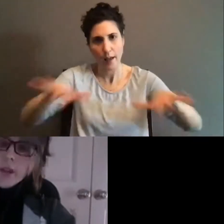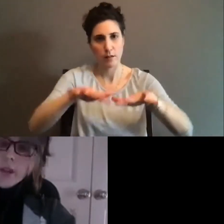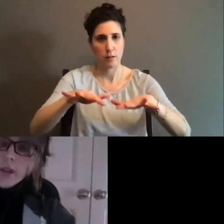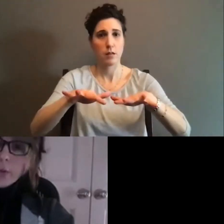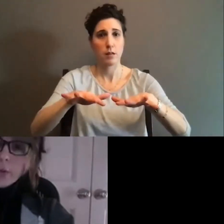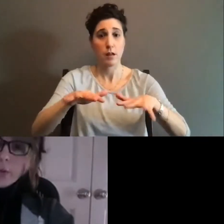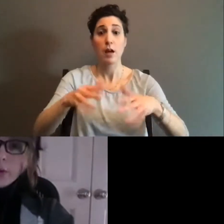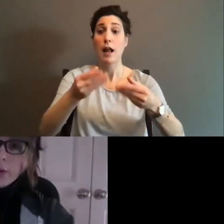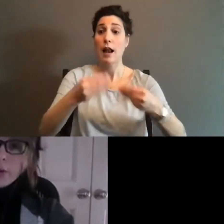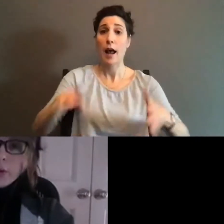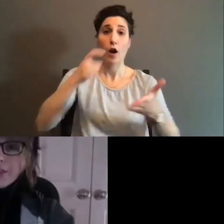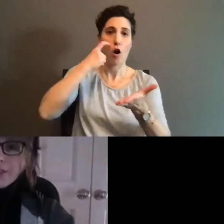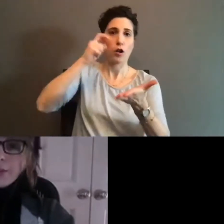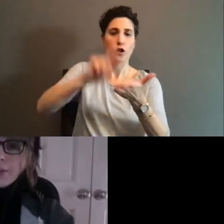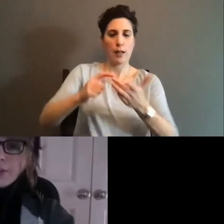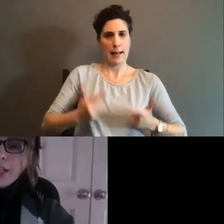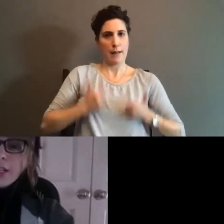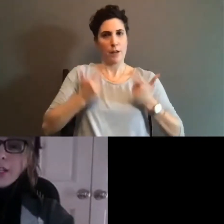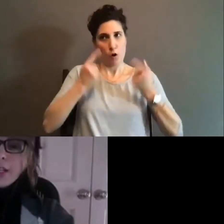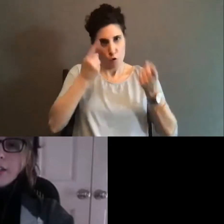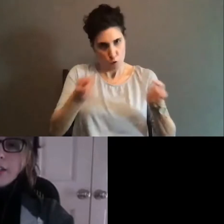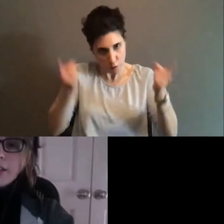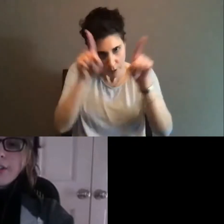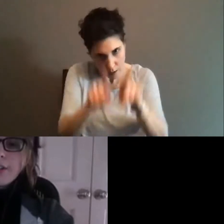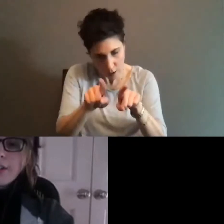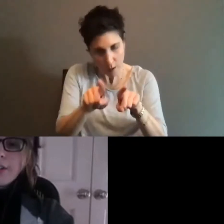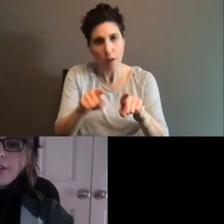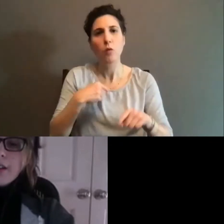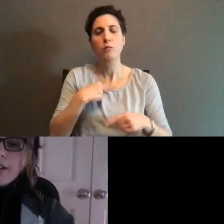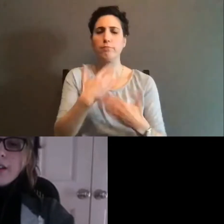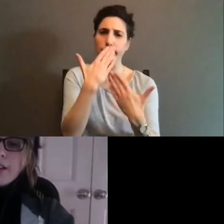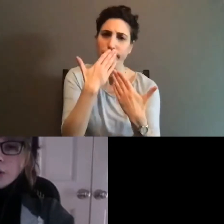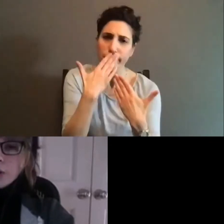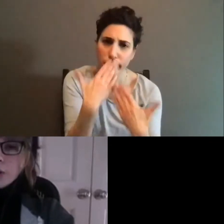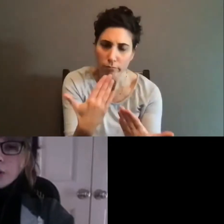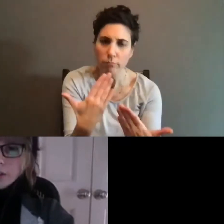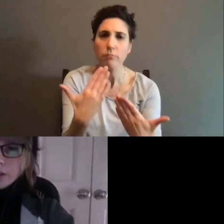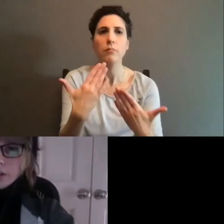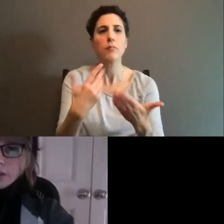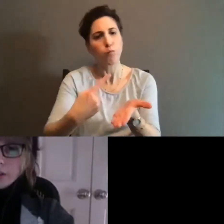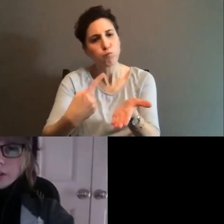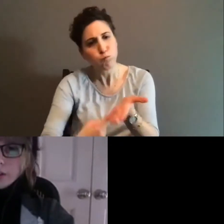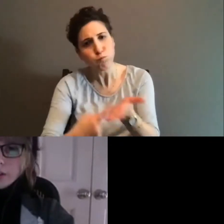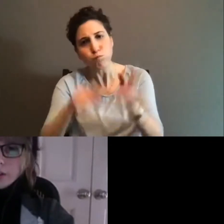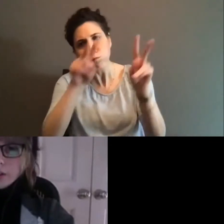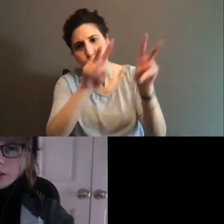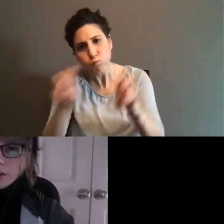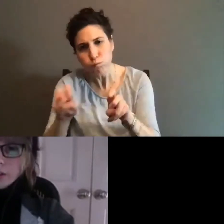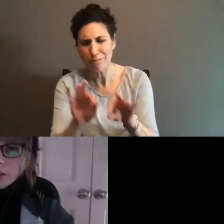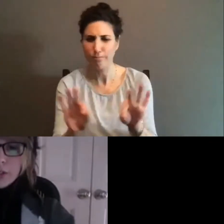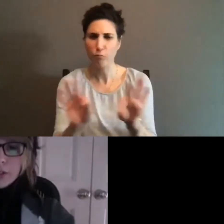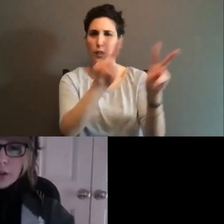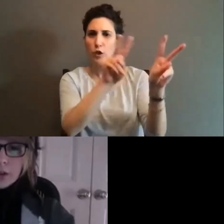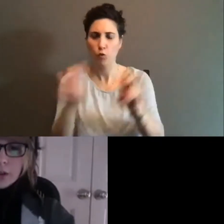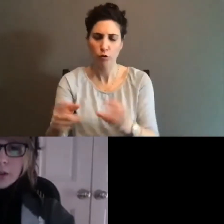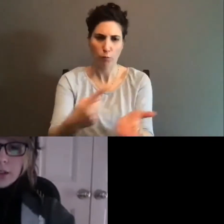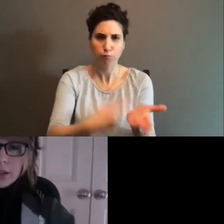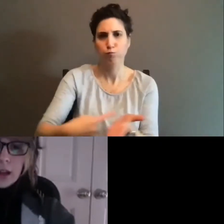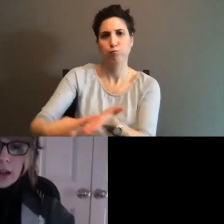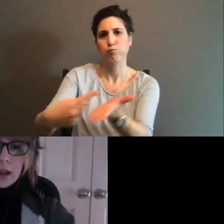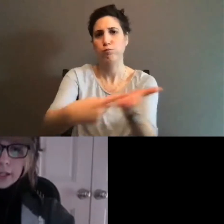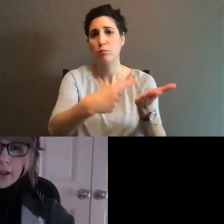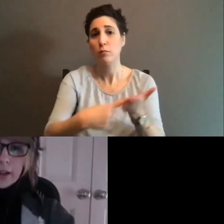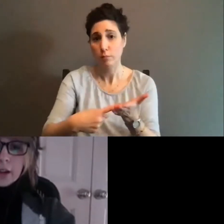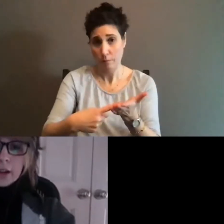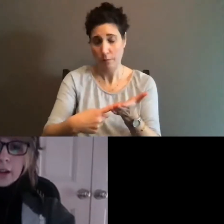is a living agreement, and we are grateful to have this opportunity to bring light issues near and dear to our heart. And we are particularly drawn